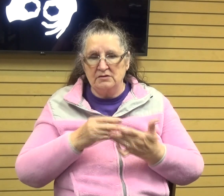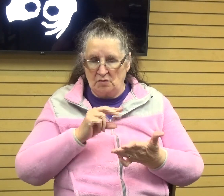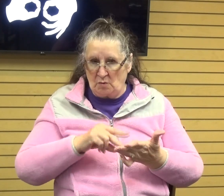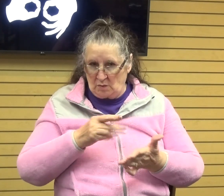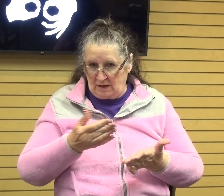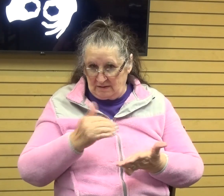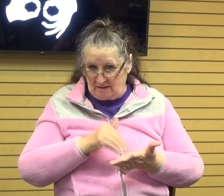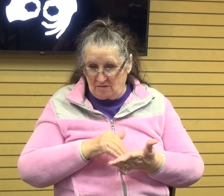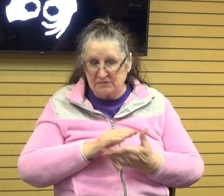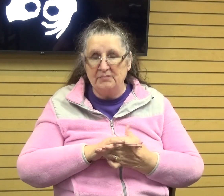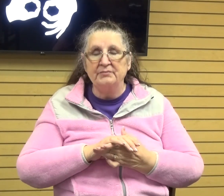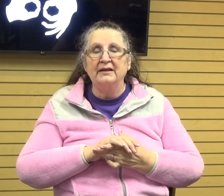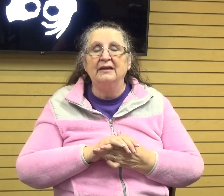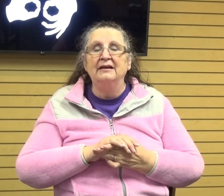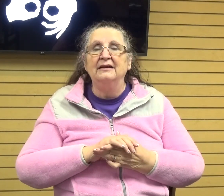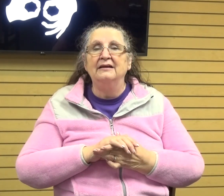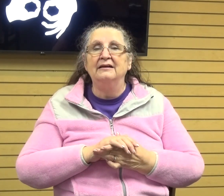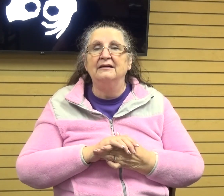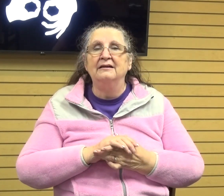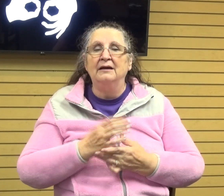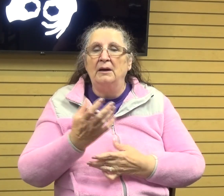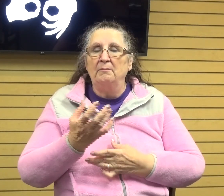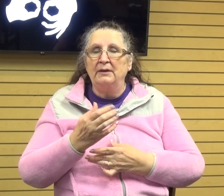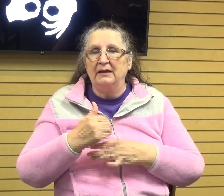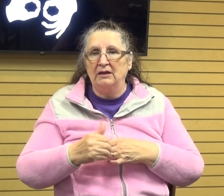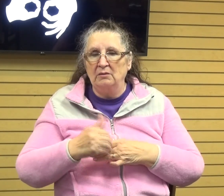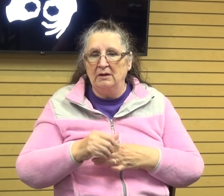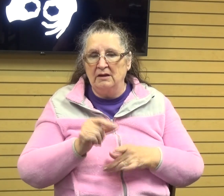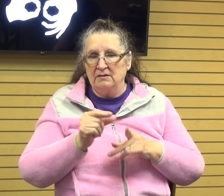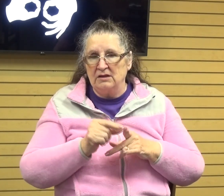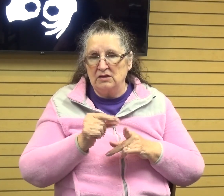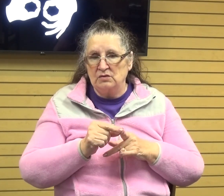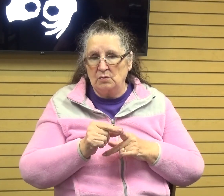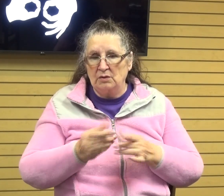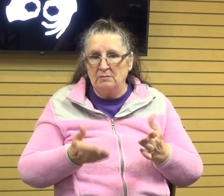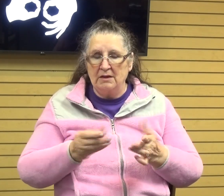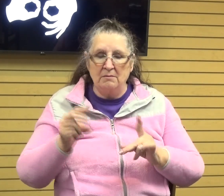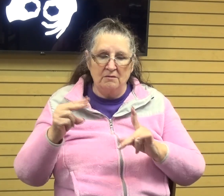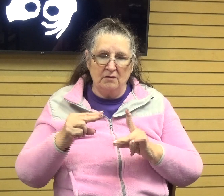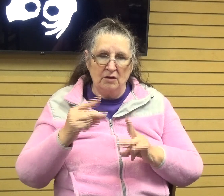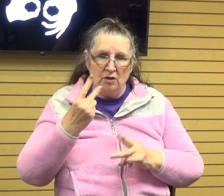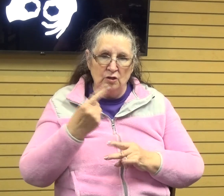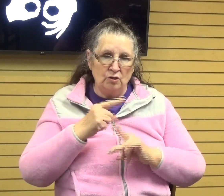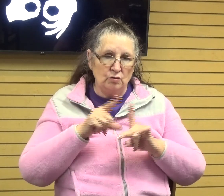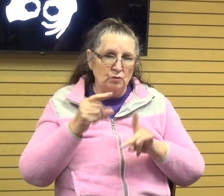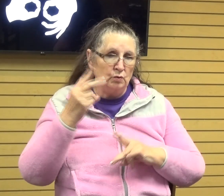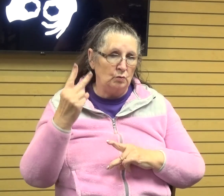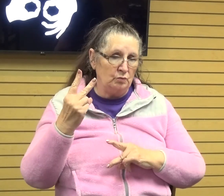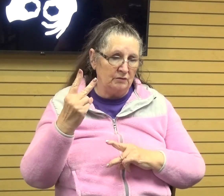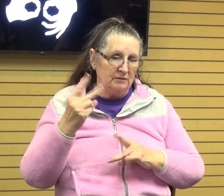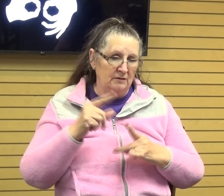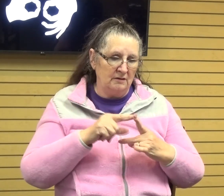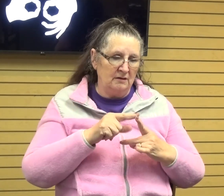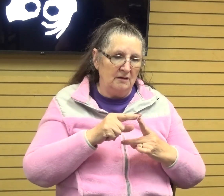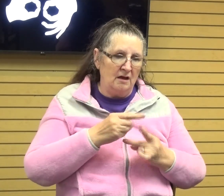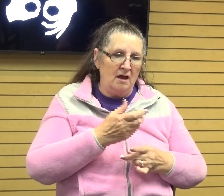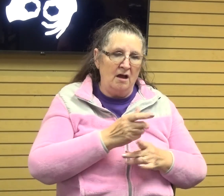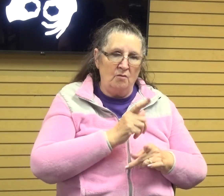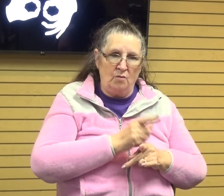that and it's, um, begging bread. These words may be viewed from two perspectives. The hunger of the righteous is temporary